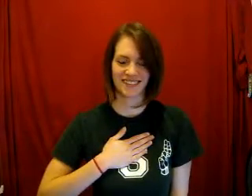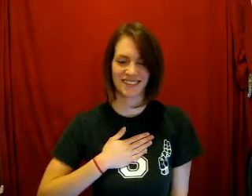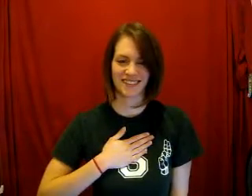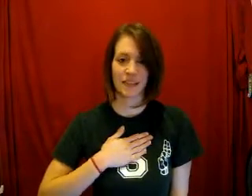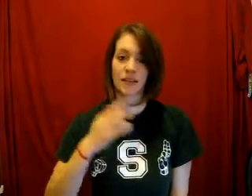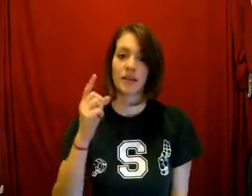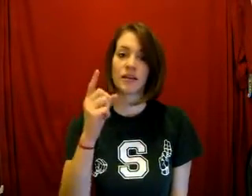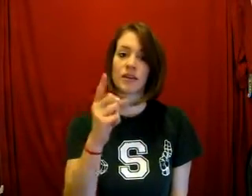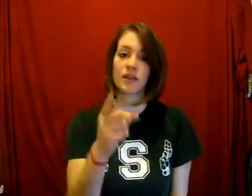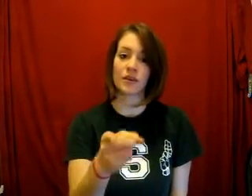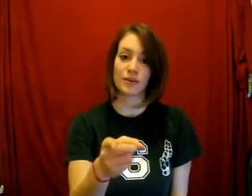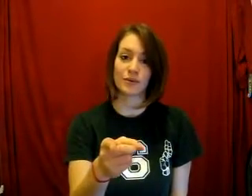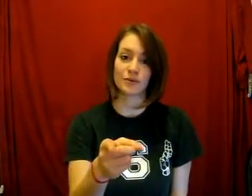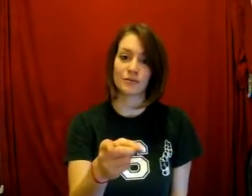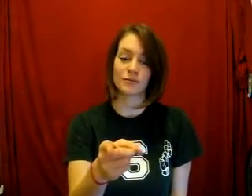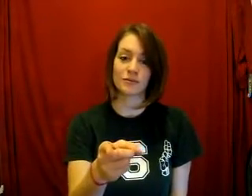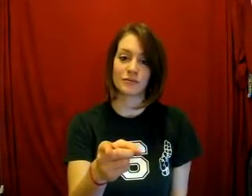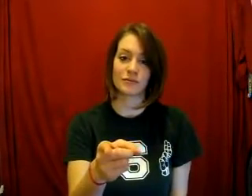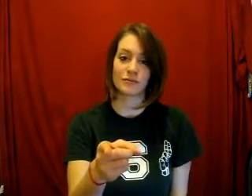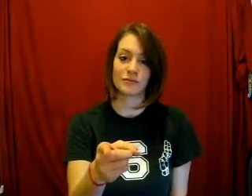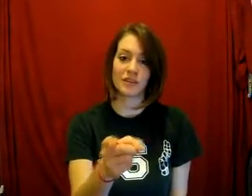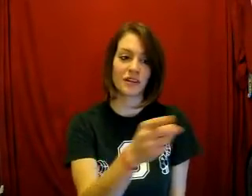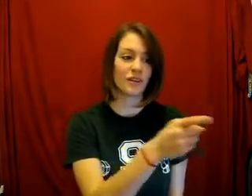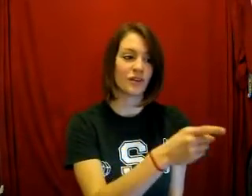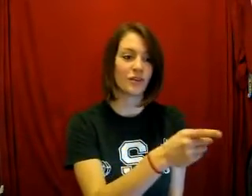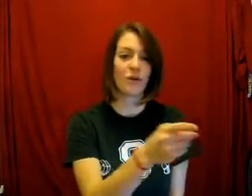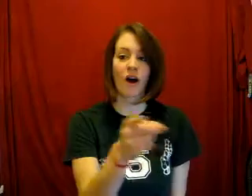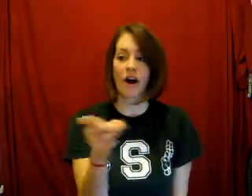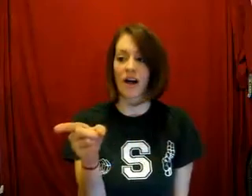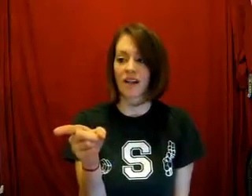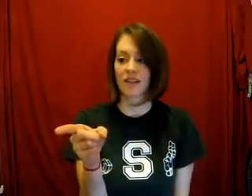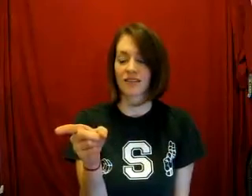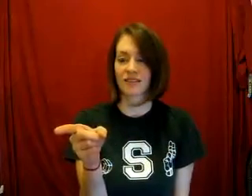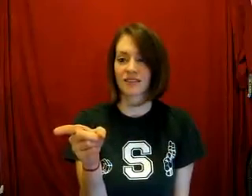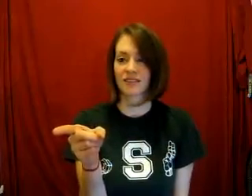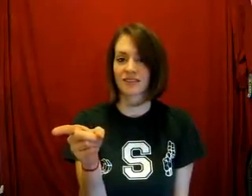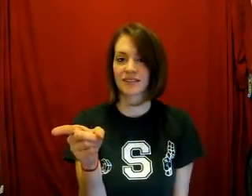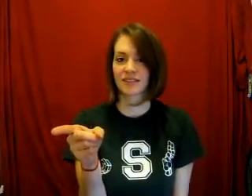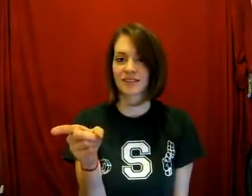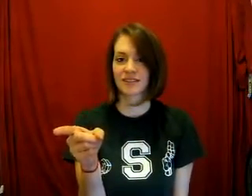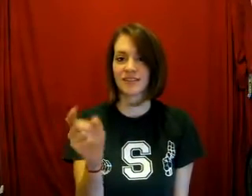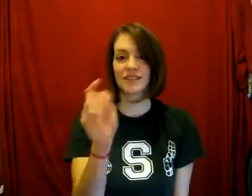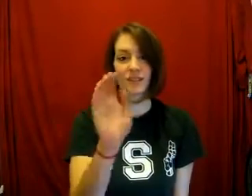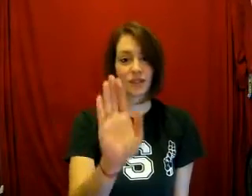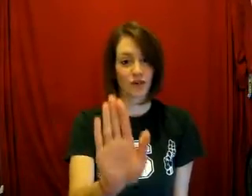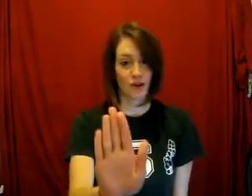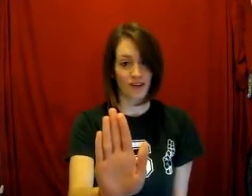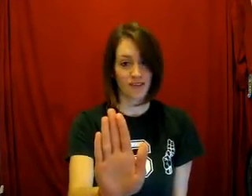You. You all. Yours.